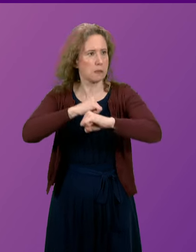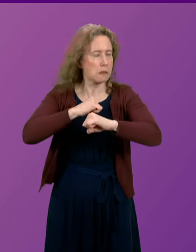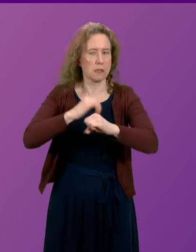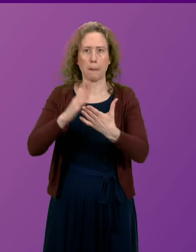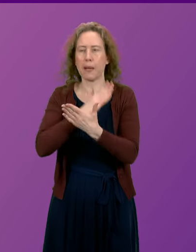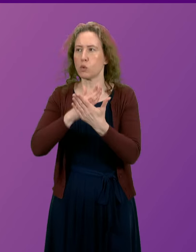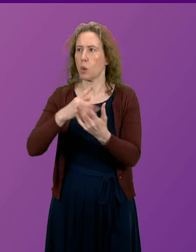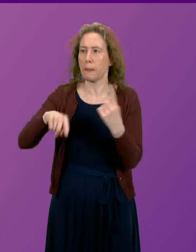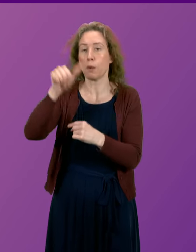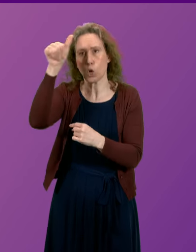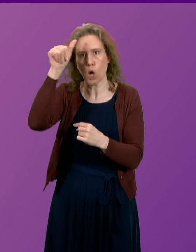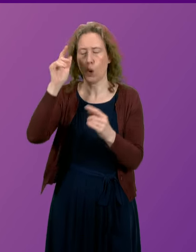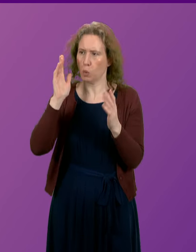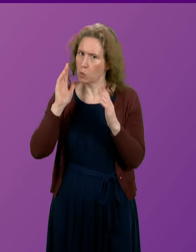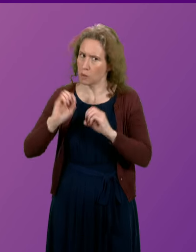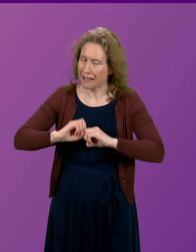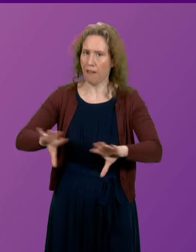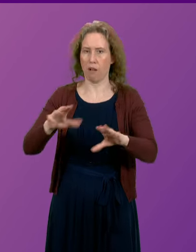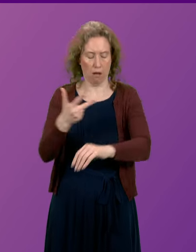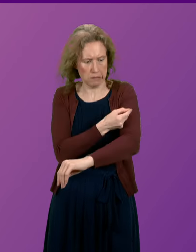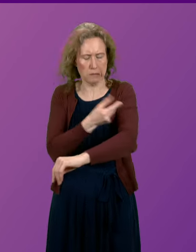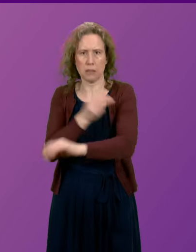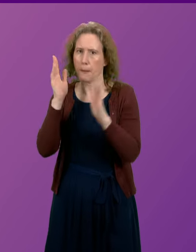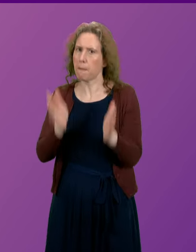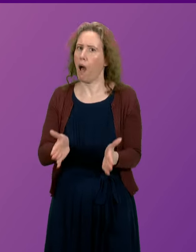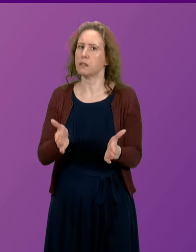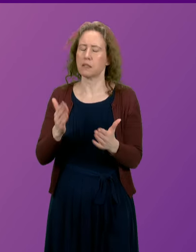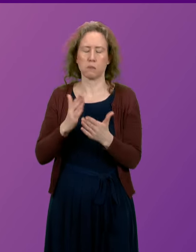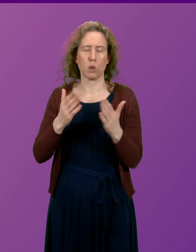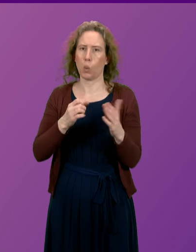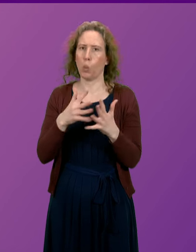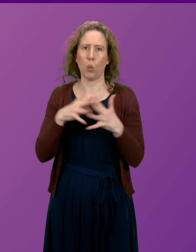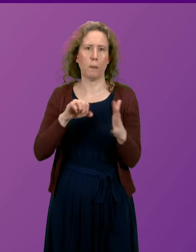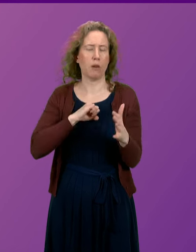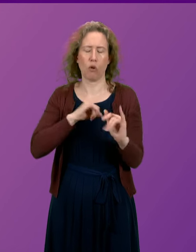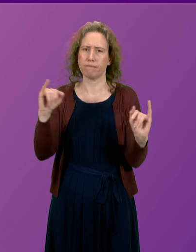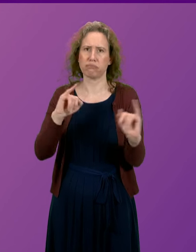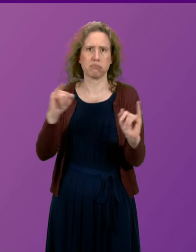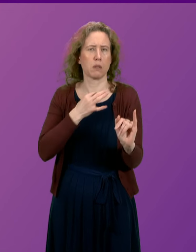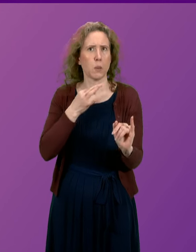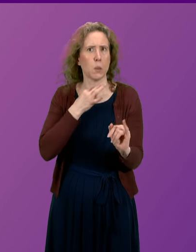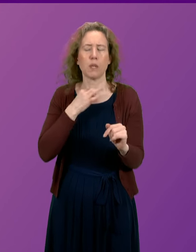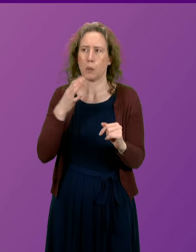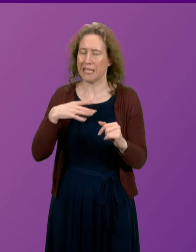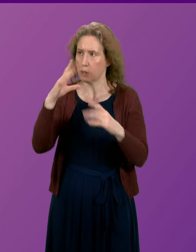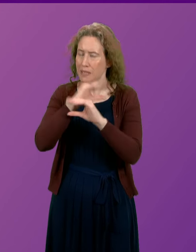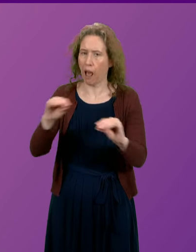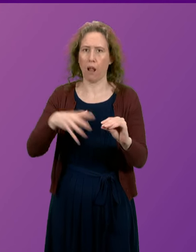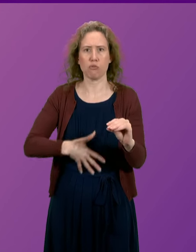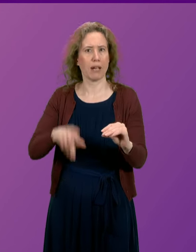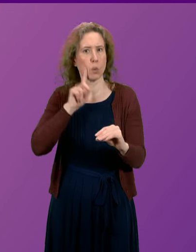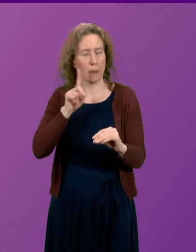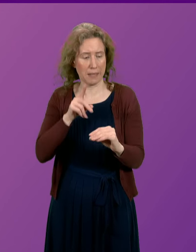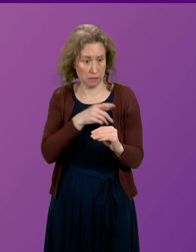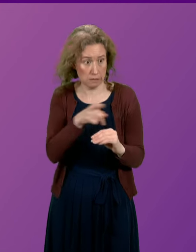ensure that these services are delivering that message to pregnant mothers and to ensure that